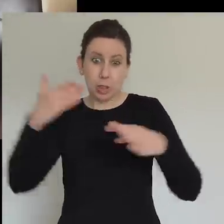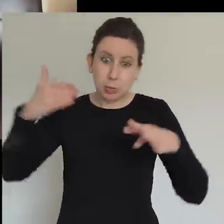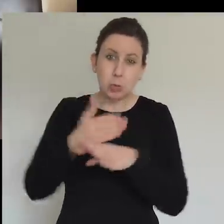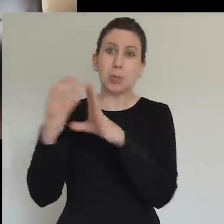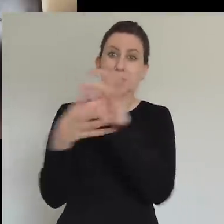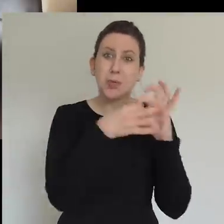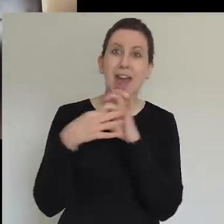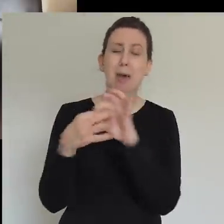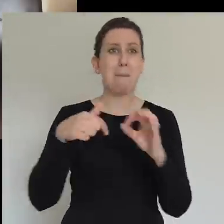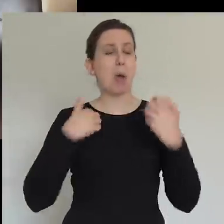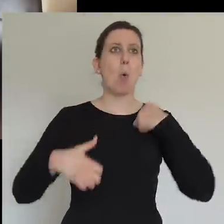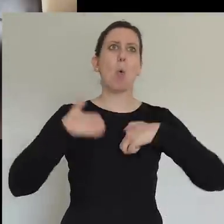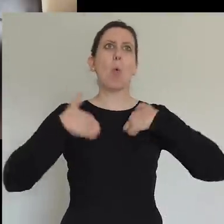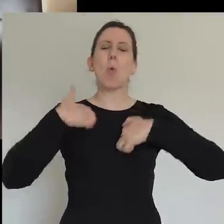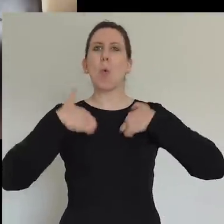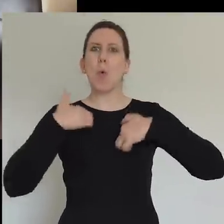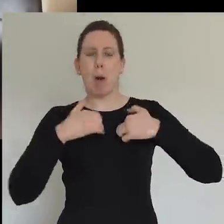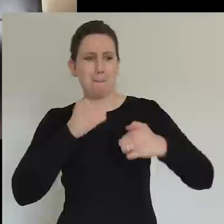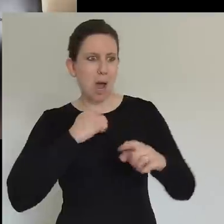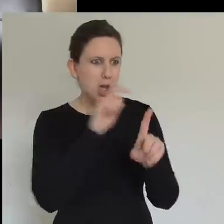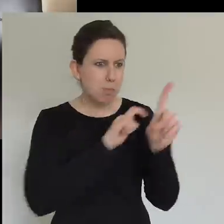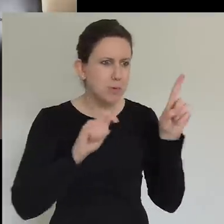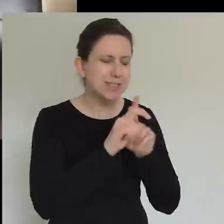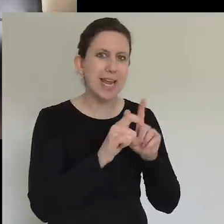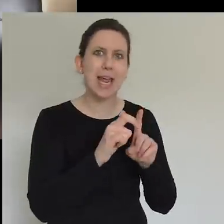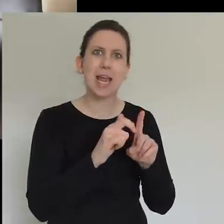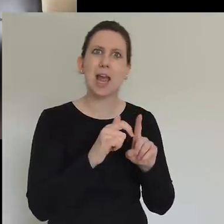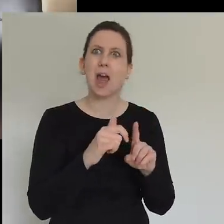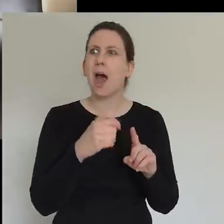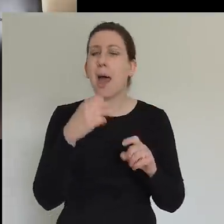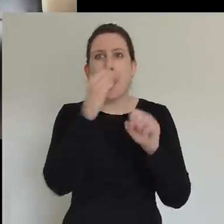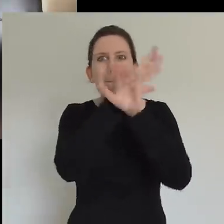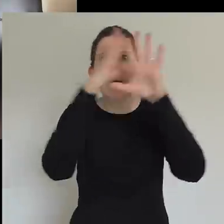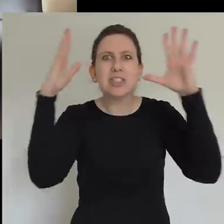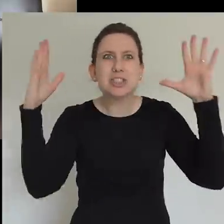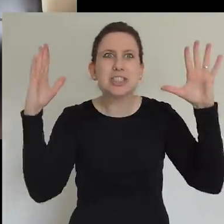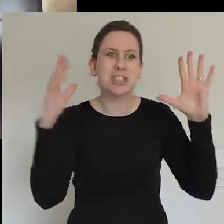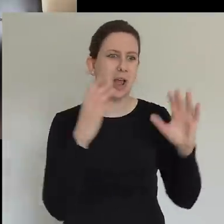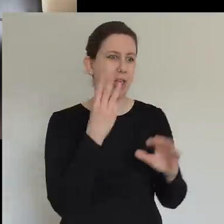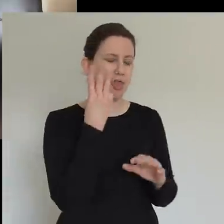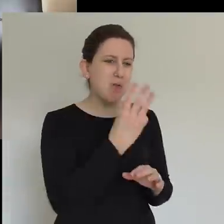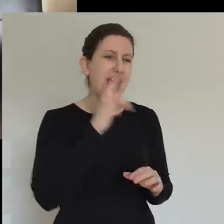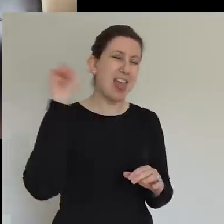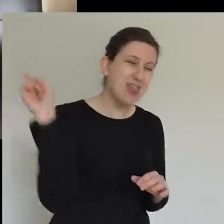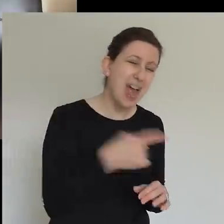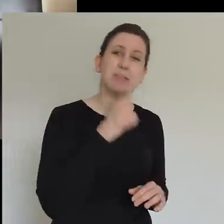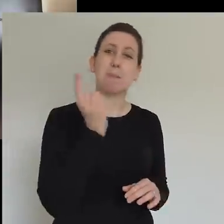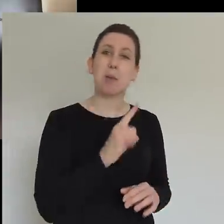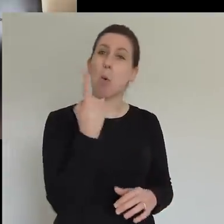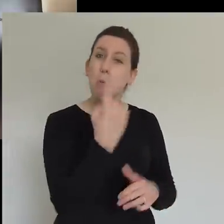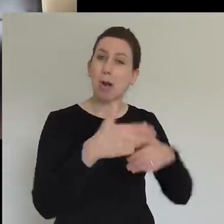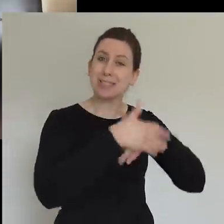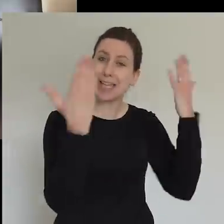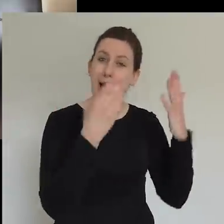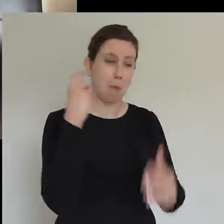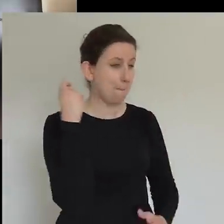community for 3,000 people in one day to come to faith. That same God, that same Spirit, is here with us now.